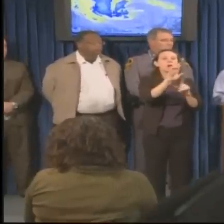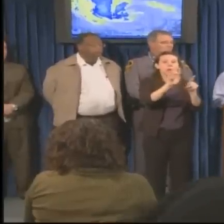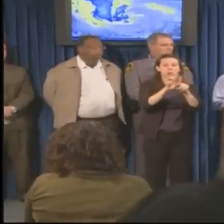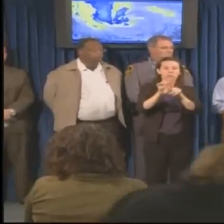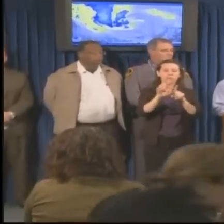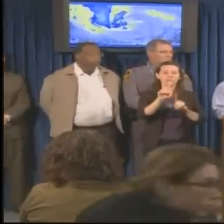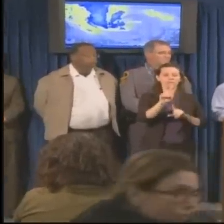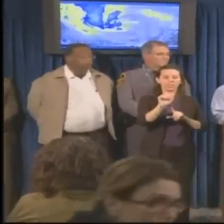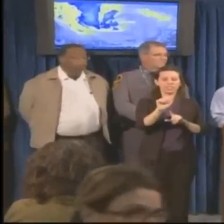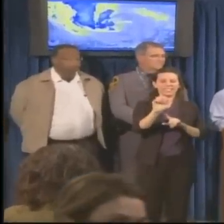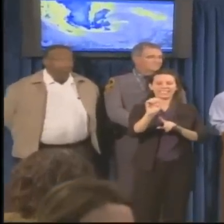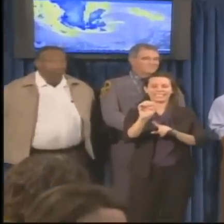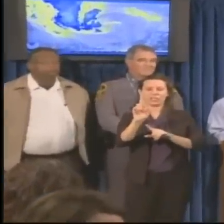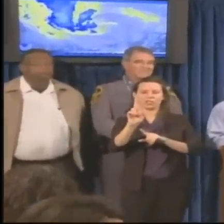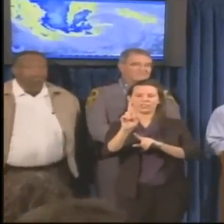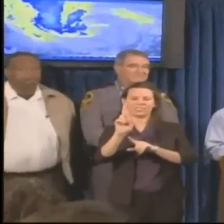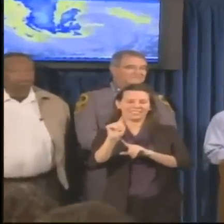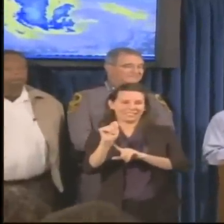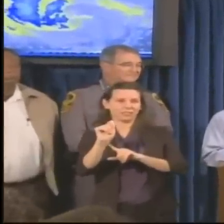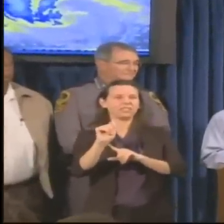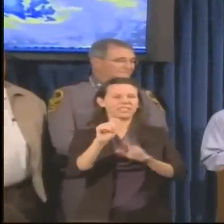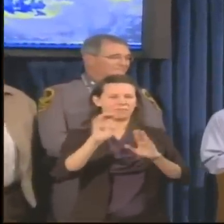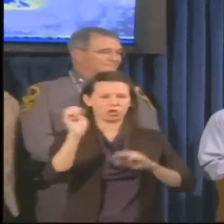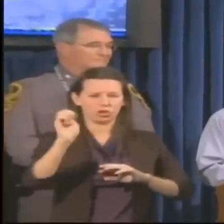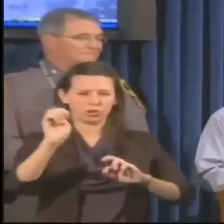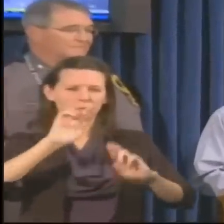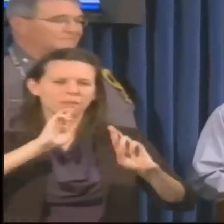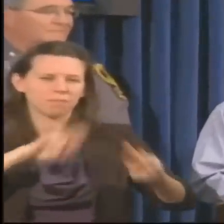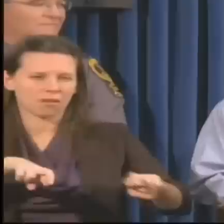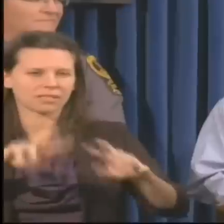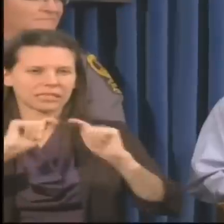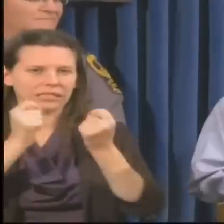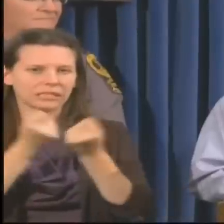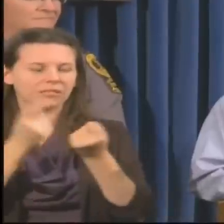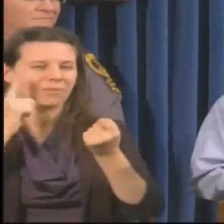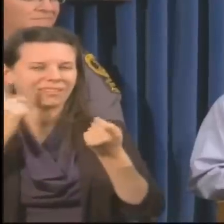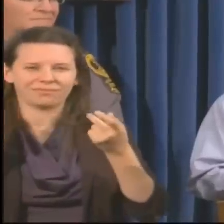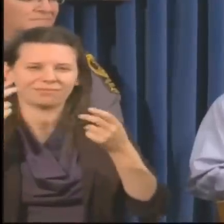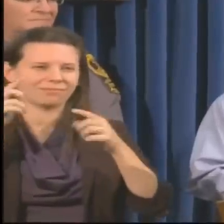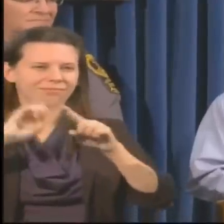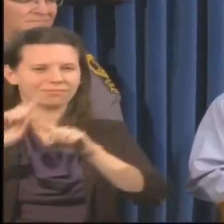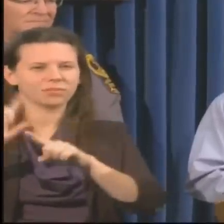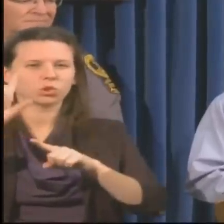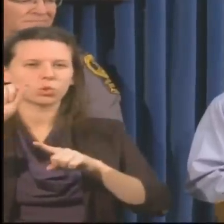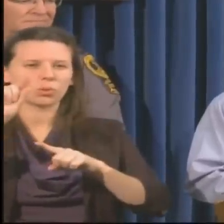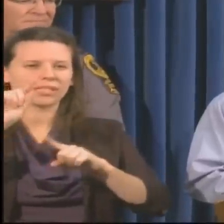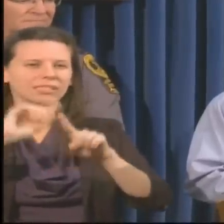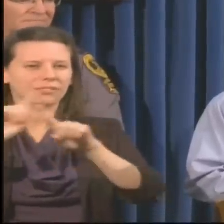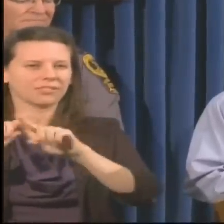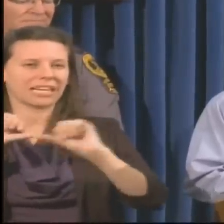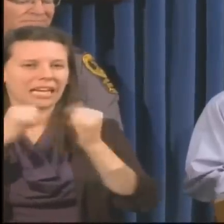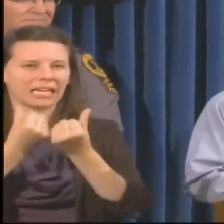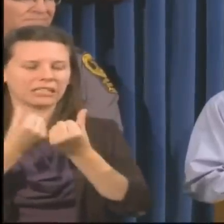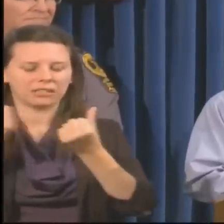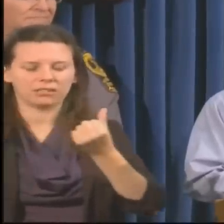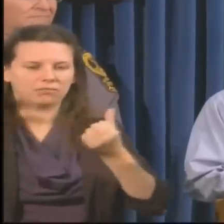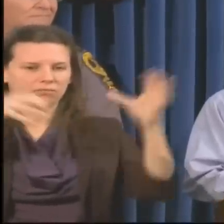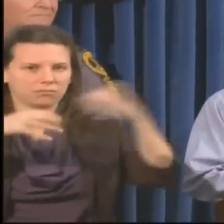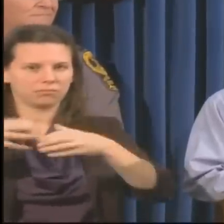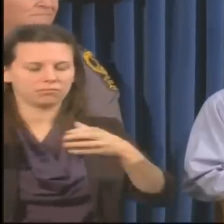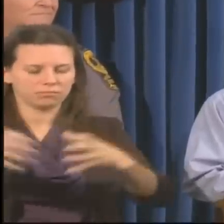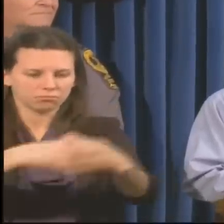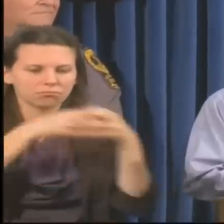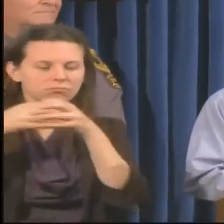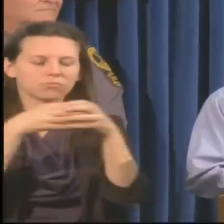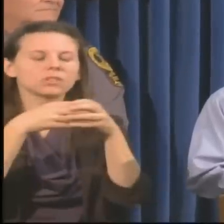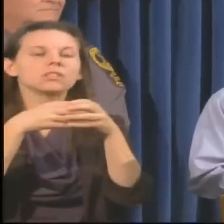Response Team, which is comprised of about 20-some key state agencies that have response capabilities and recovery capabilities,